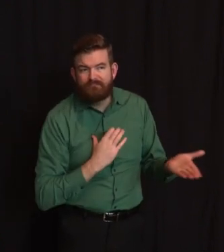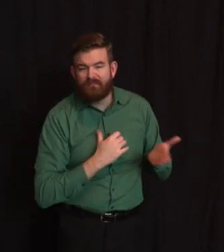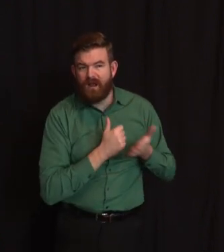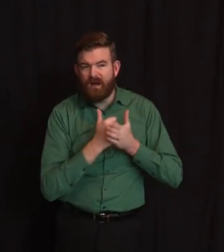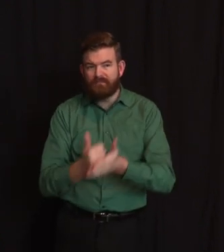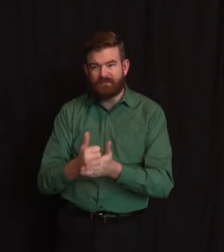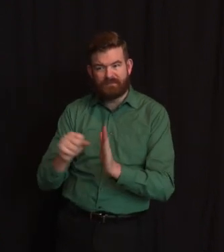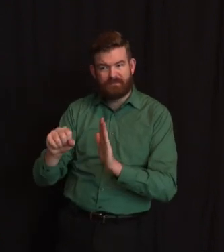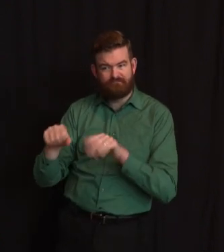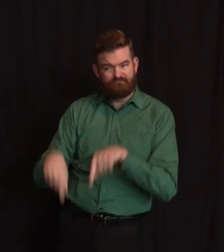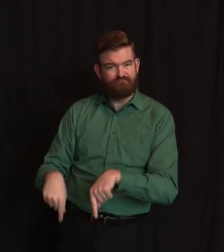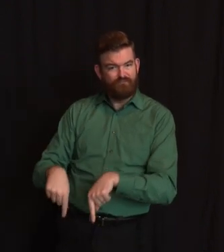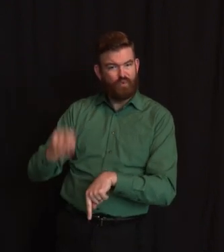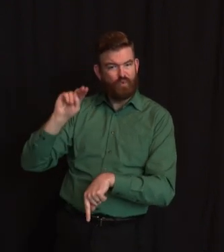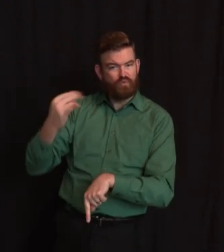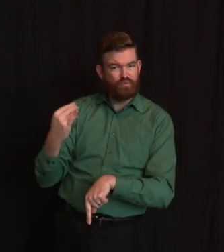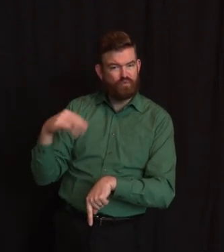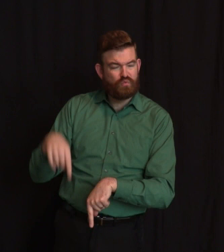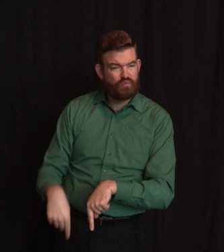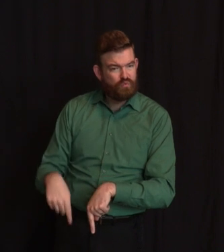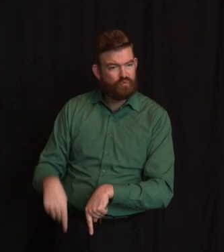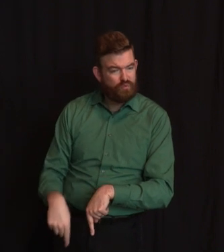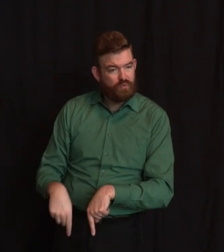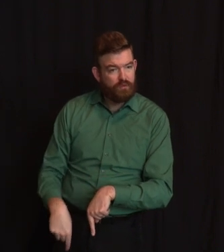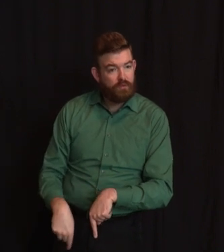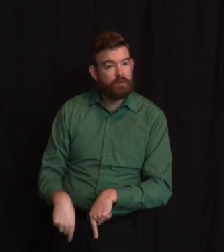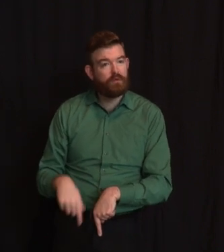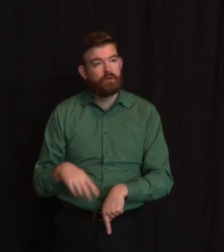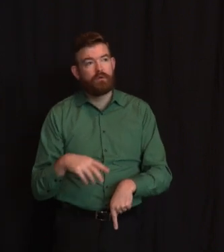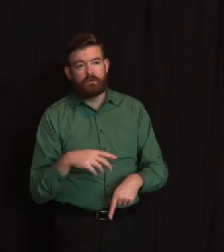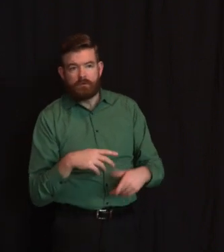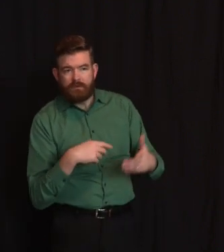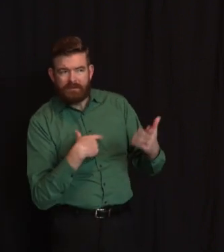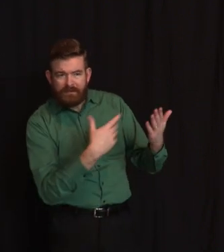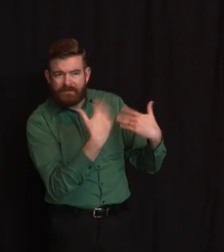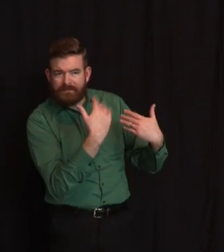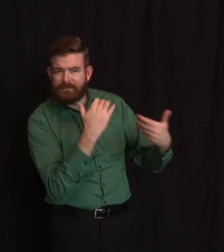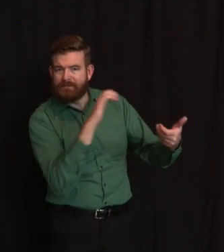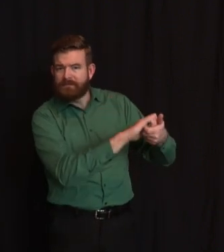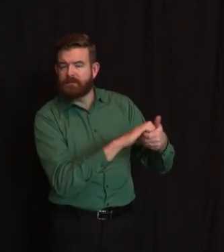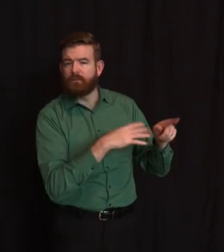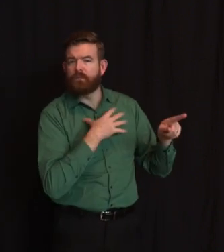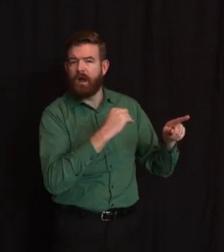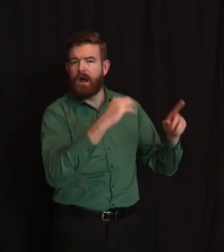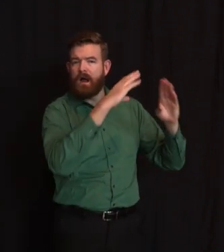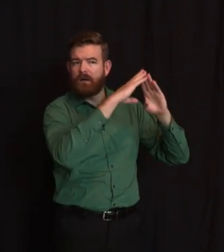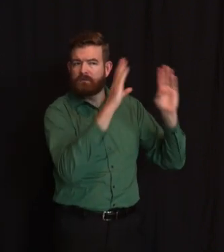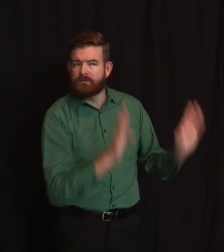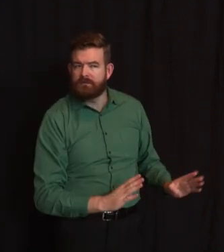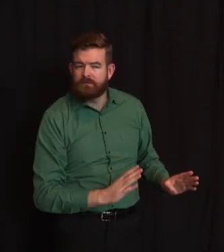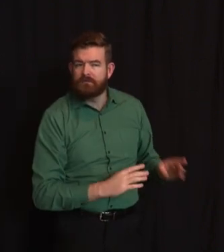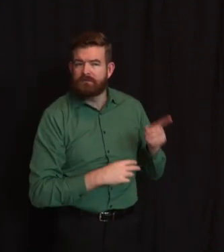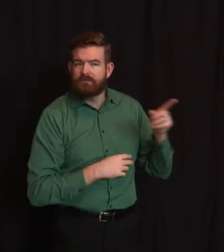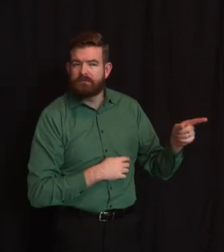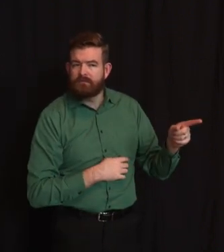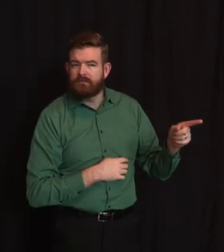working with the White House and the administration, which we are absolutely overwhelmingly interested in doing,